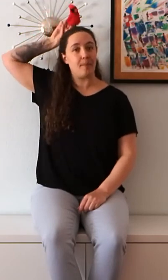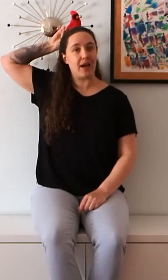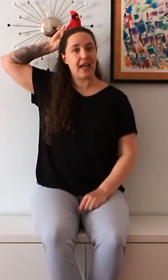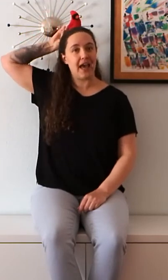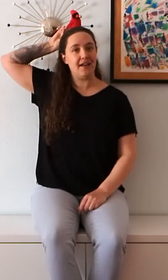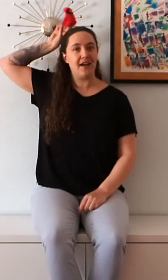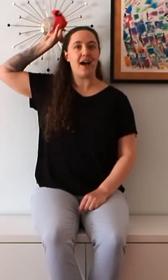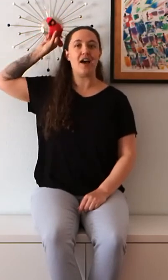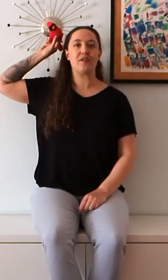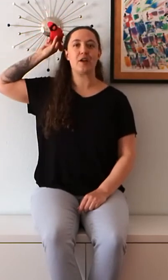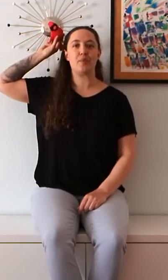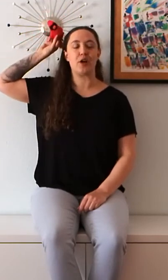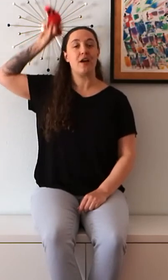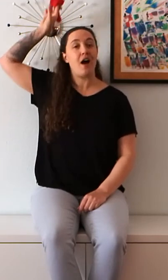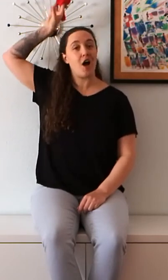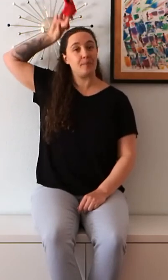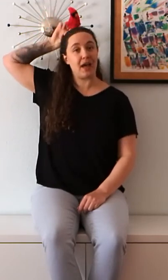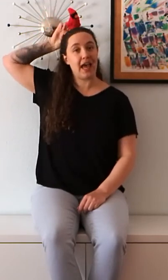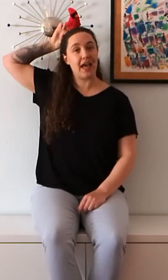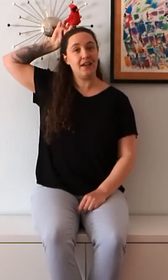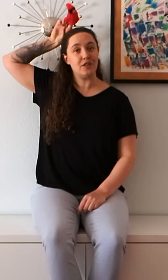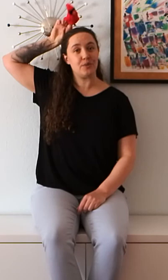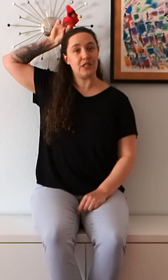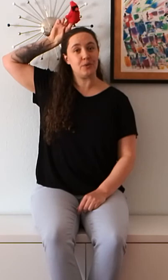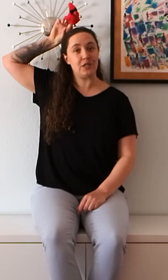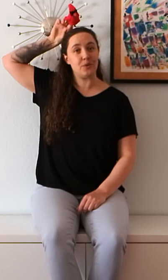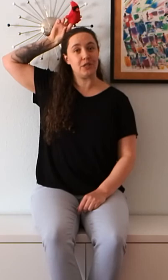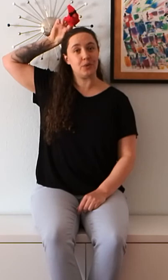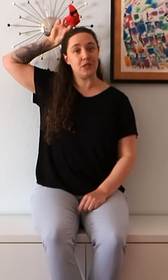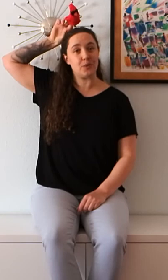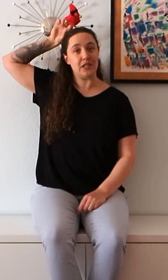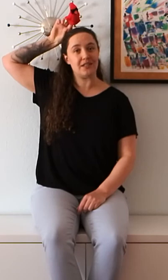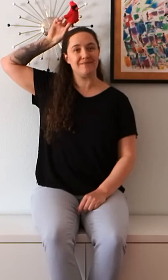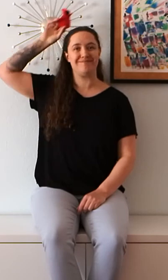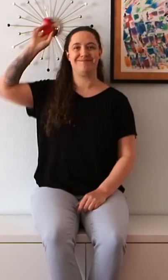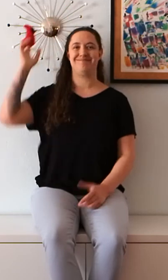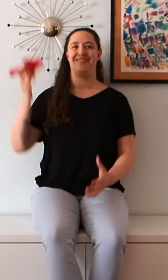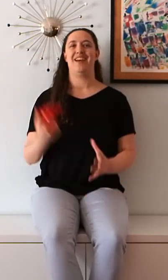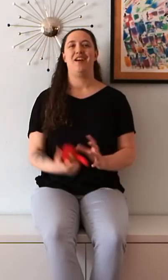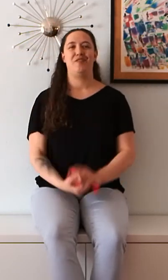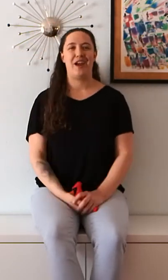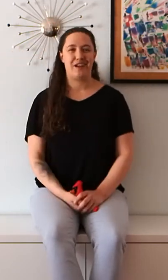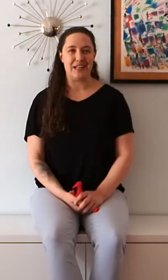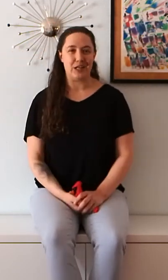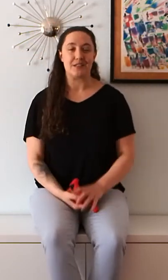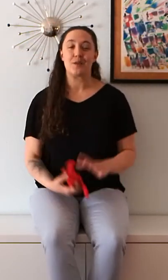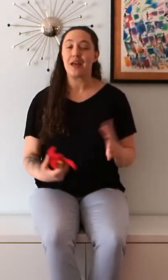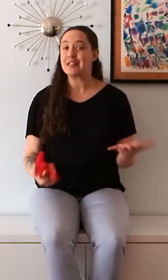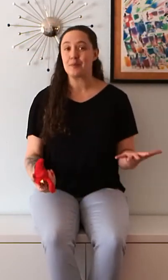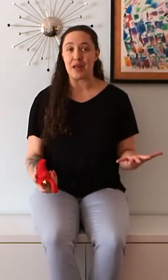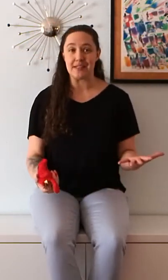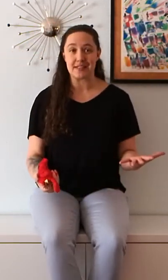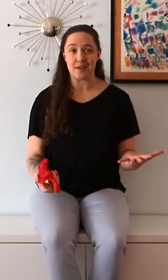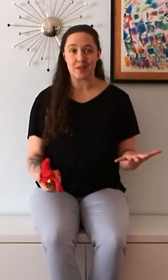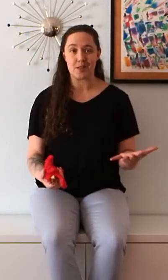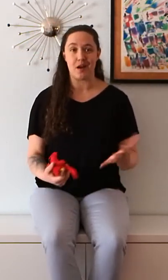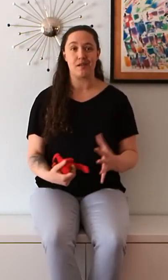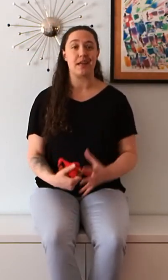my head. I've got a bird on my head. Tweet, tweet, tweet, tweet, tweet. Very good. So that's the basics of the song. It's